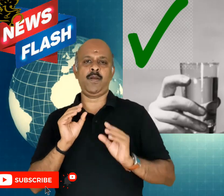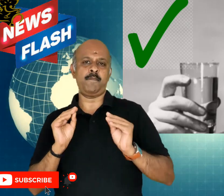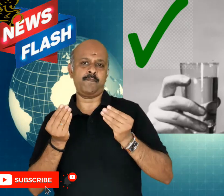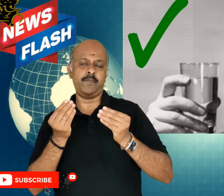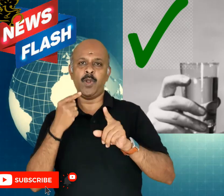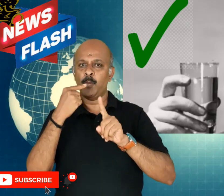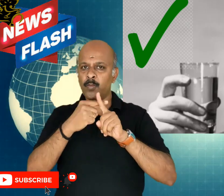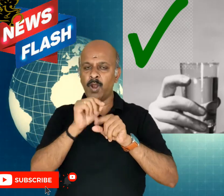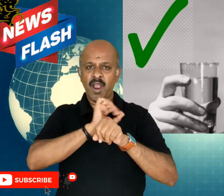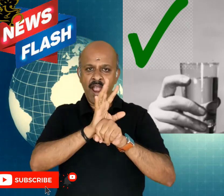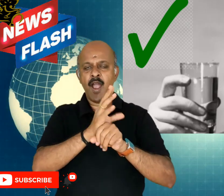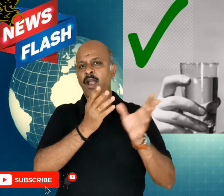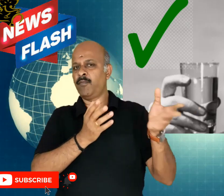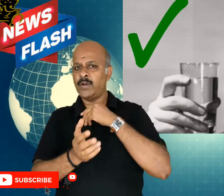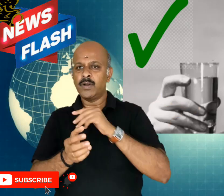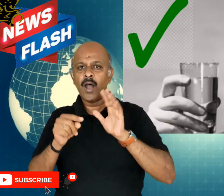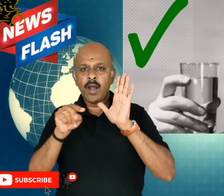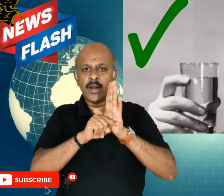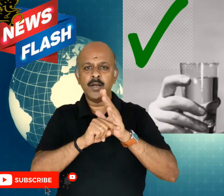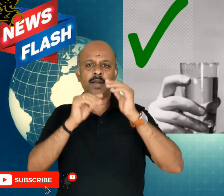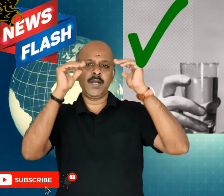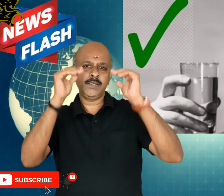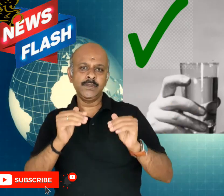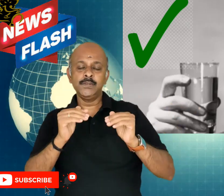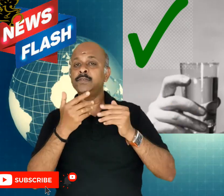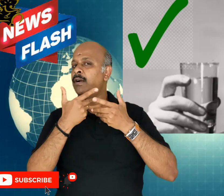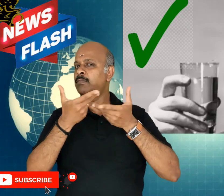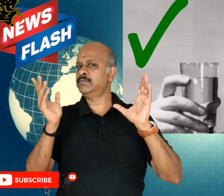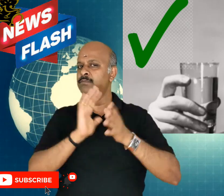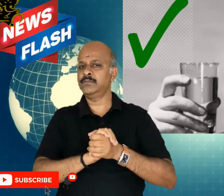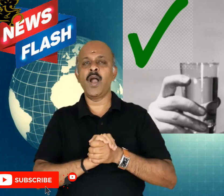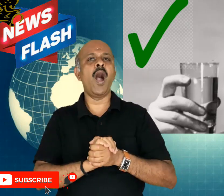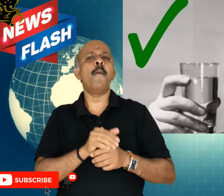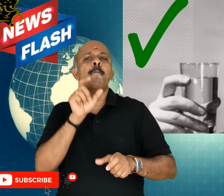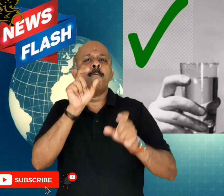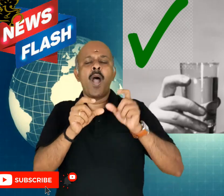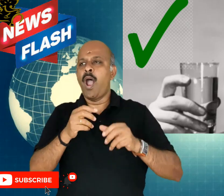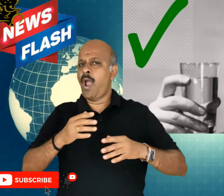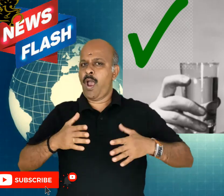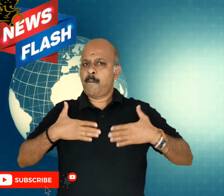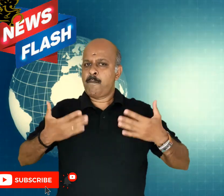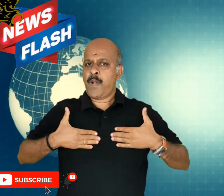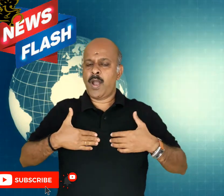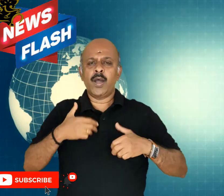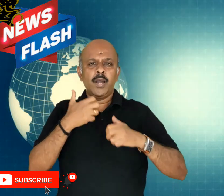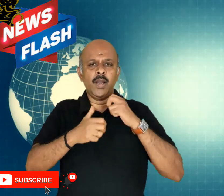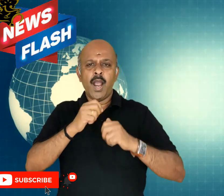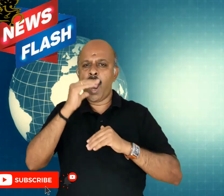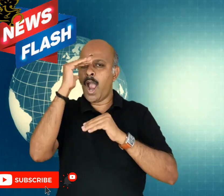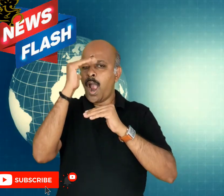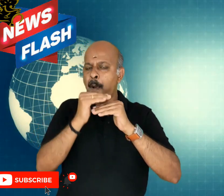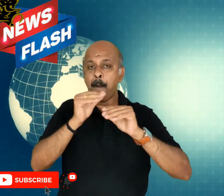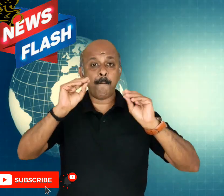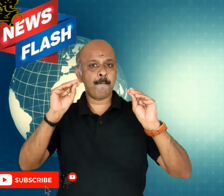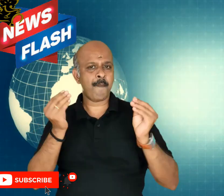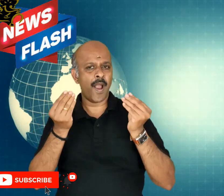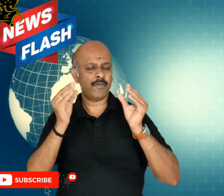the research team can test it. It is